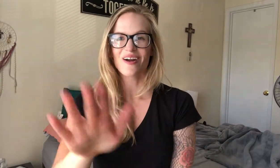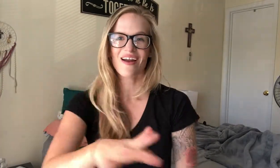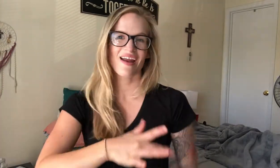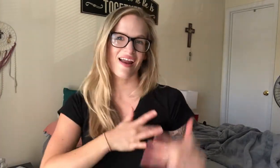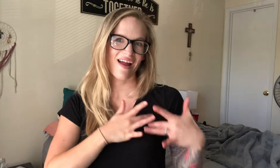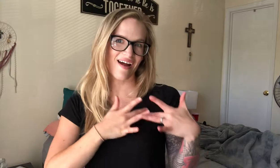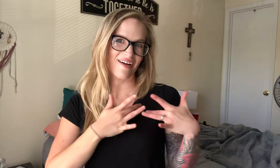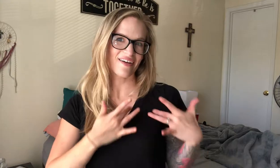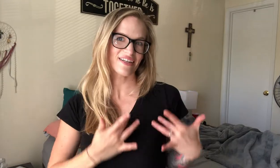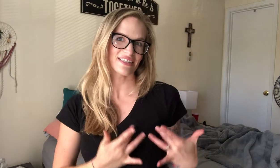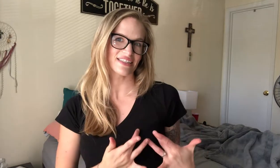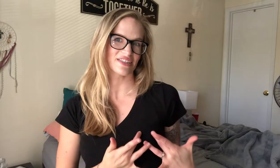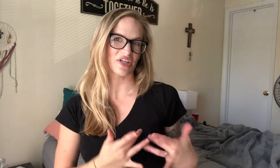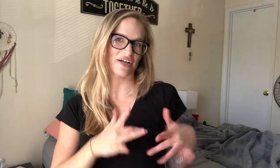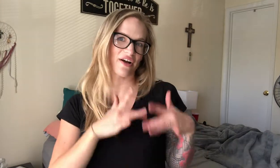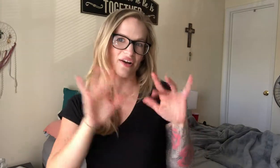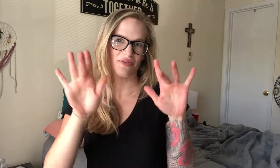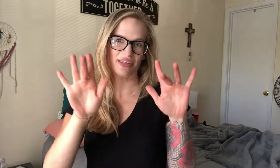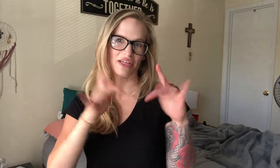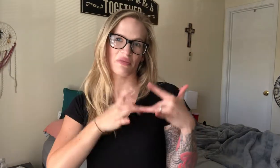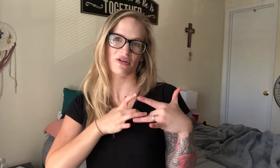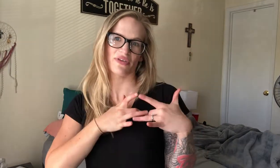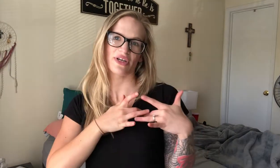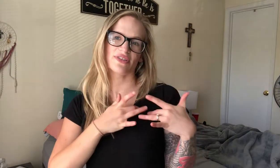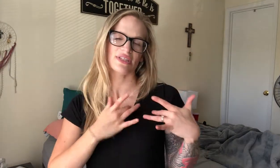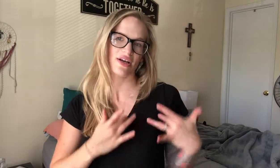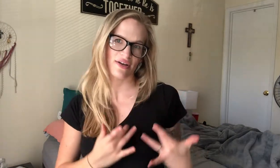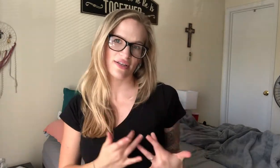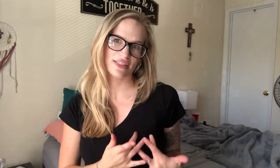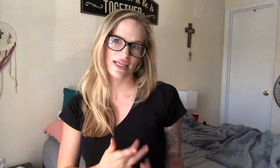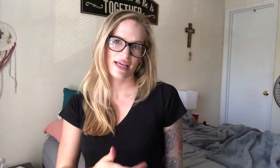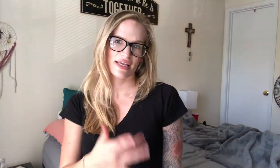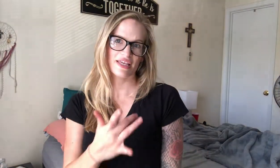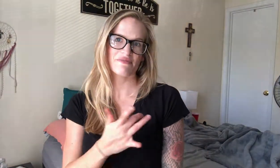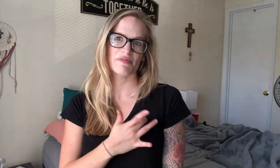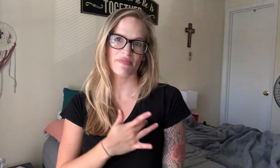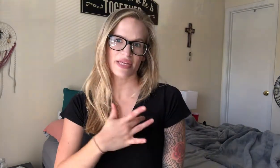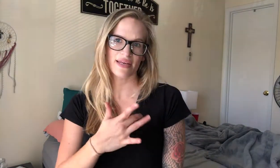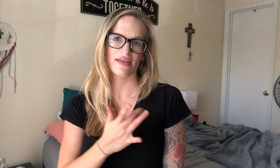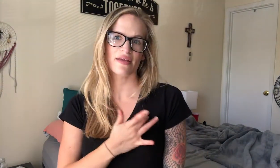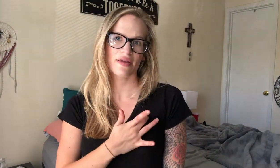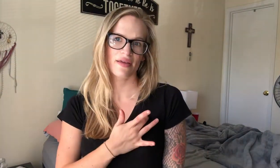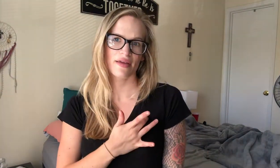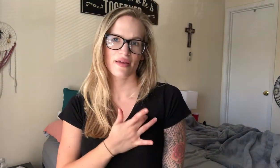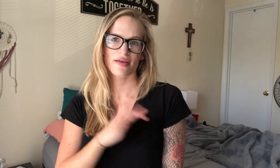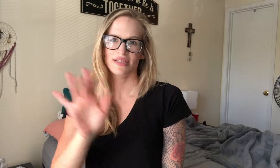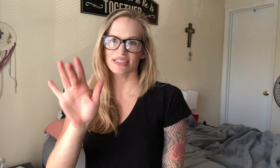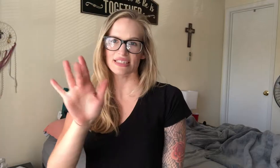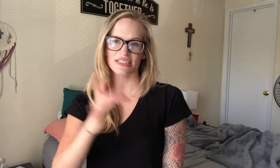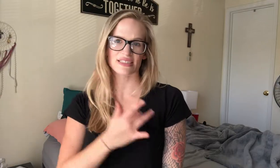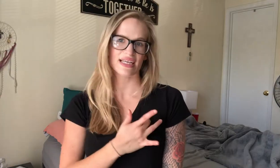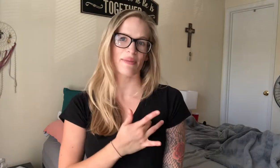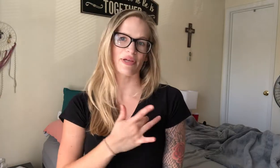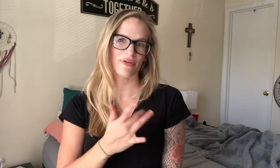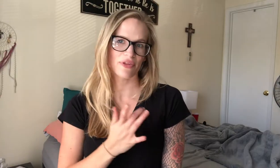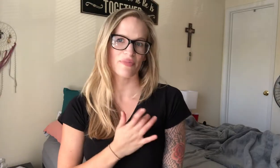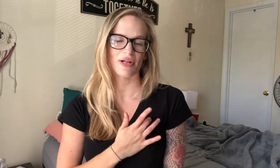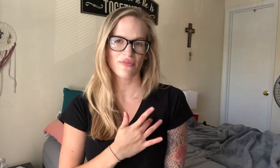heart. Just draw your heart with like your middle fingers. Heart keeps beating. So that's tapping it with your middle